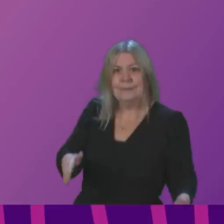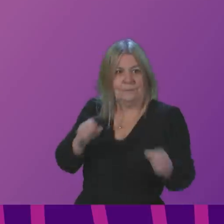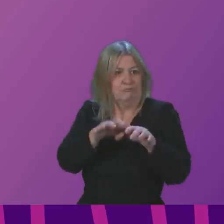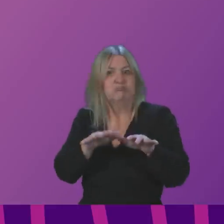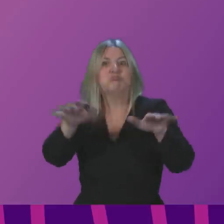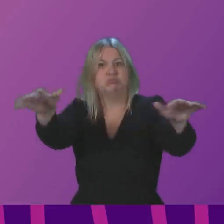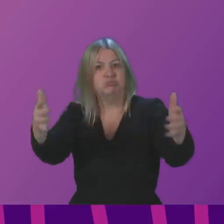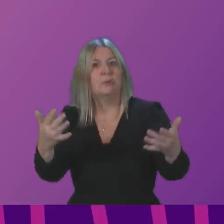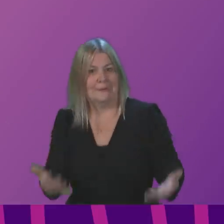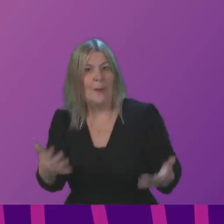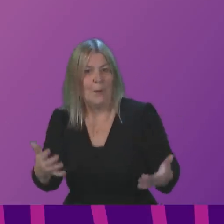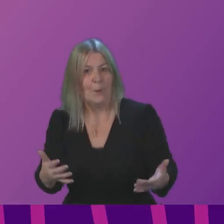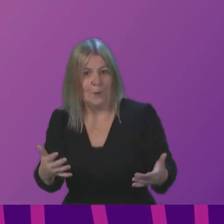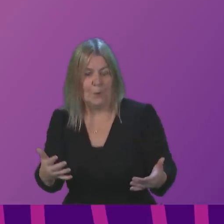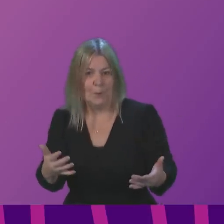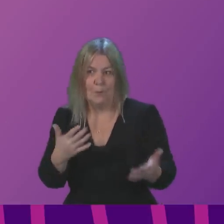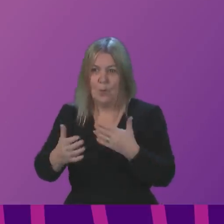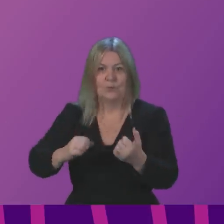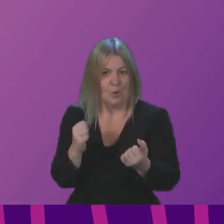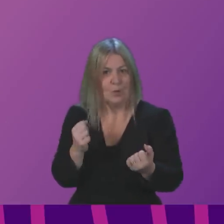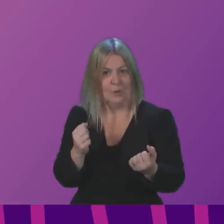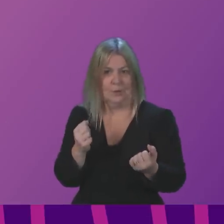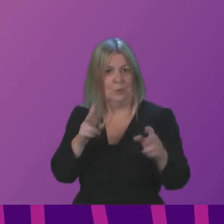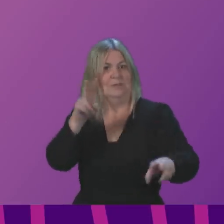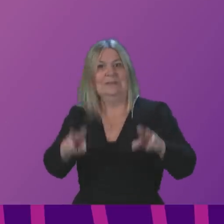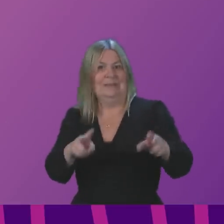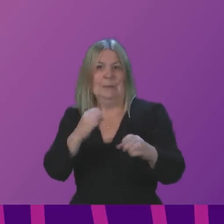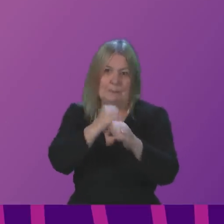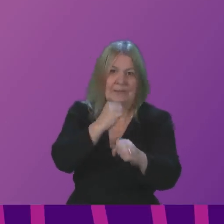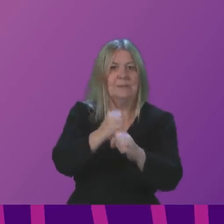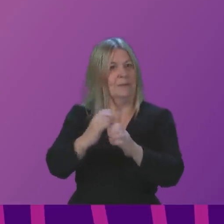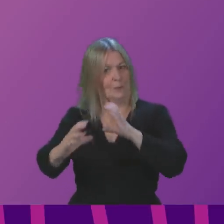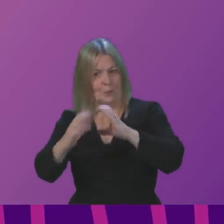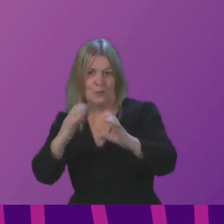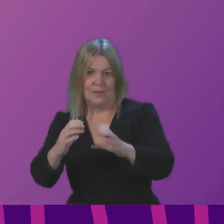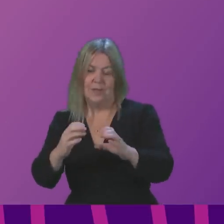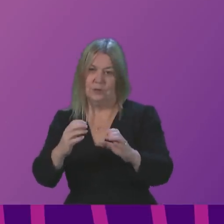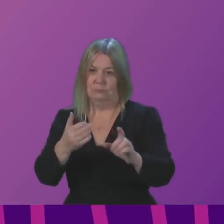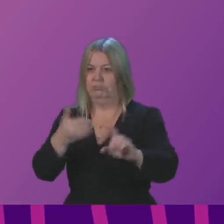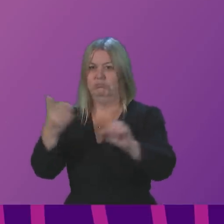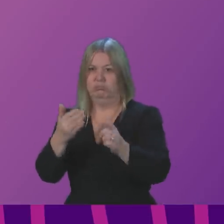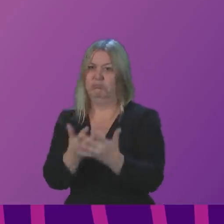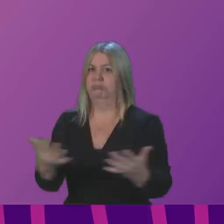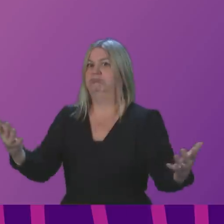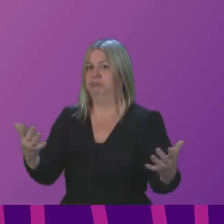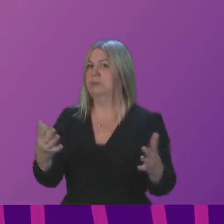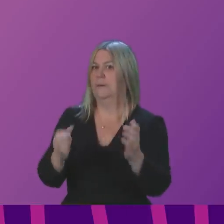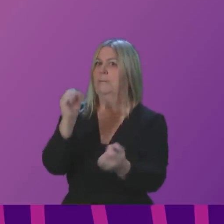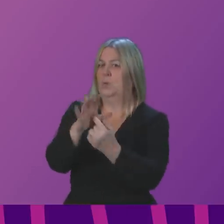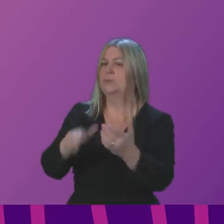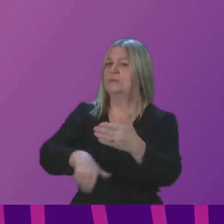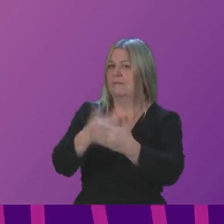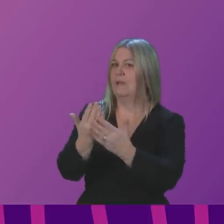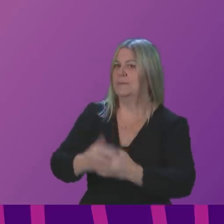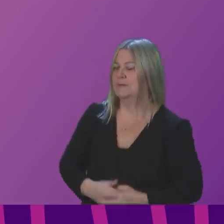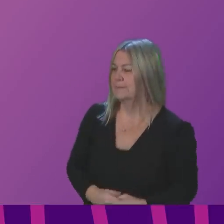before in our public life and is ever more visible in media and communications and I think that is a really important development. Karen Adam.